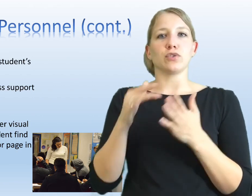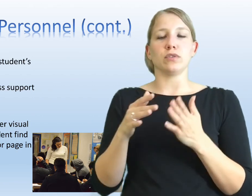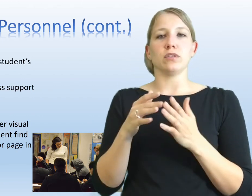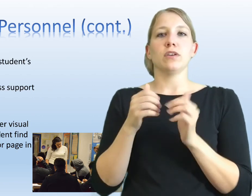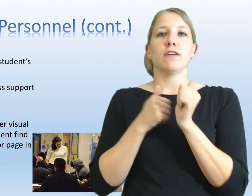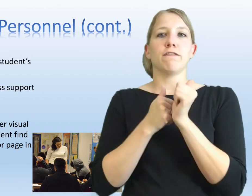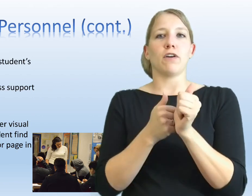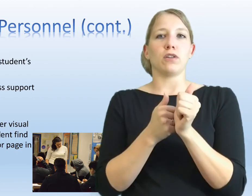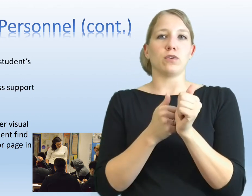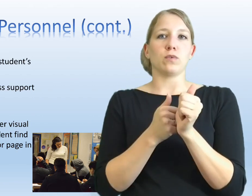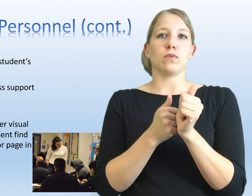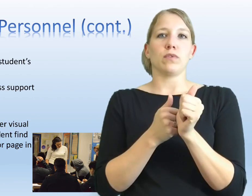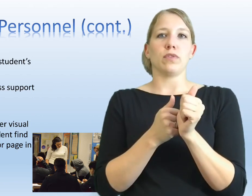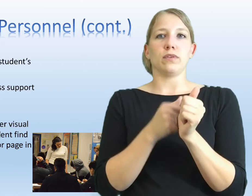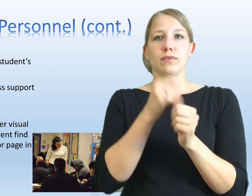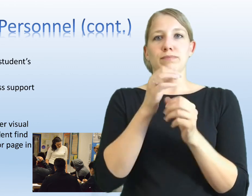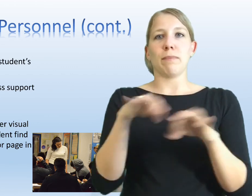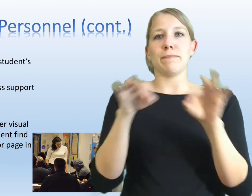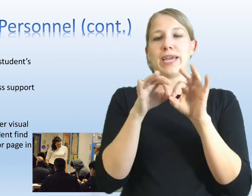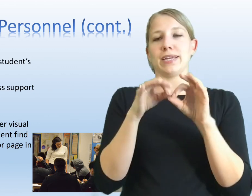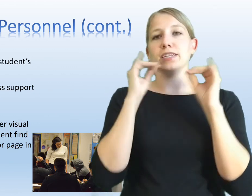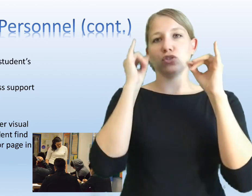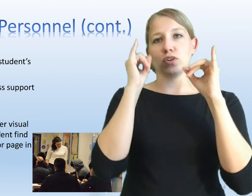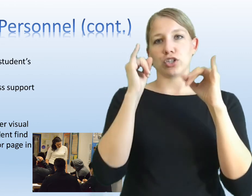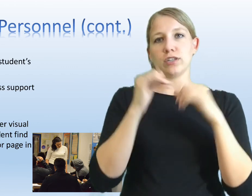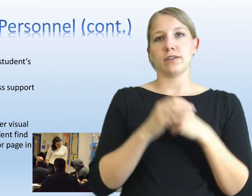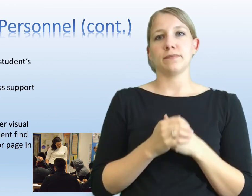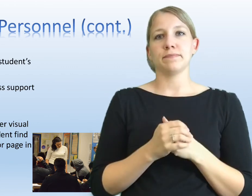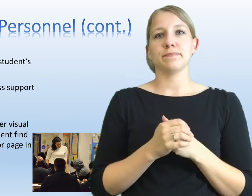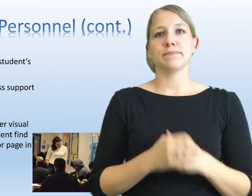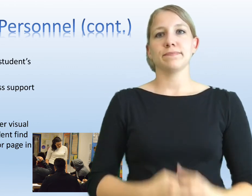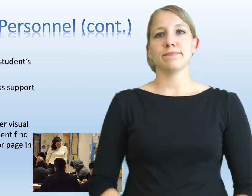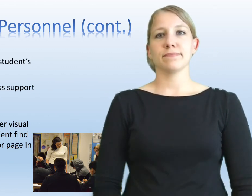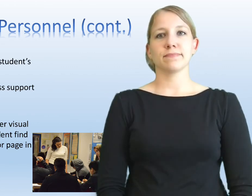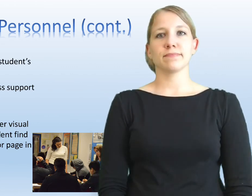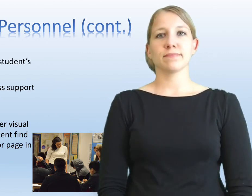or hard of hearing student follow the main instruction.